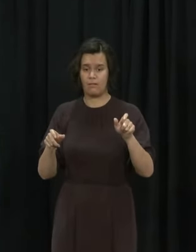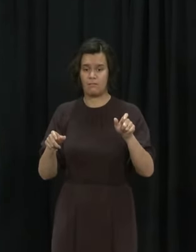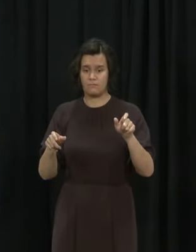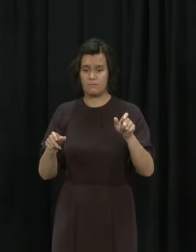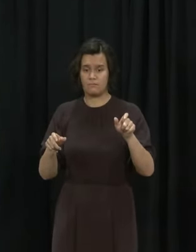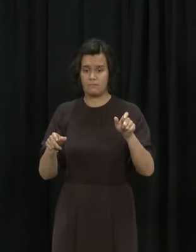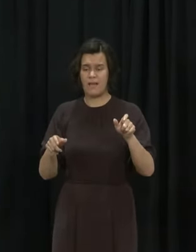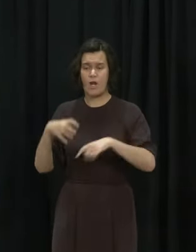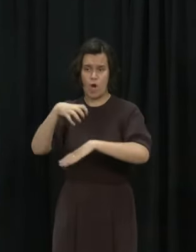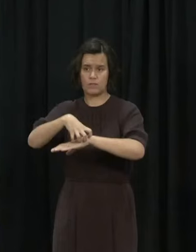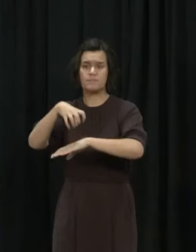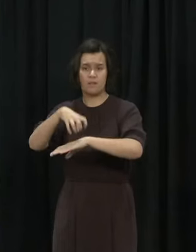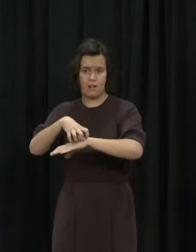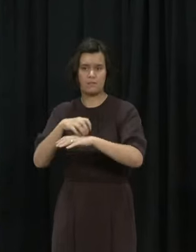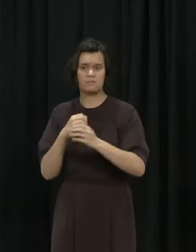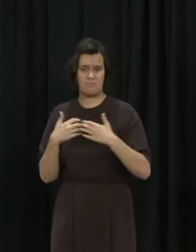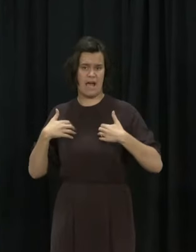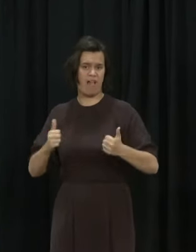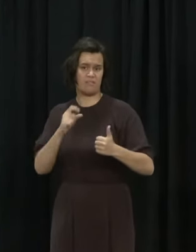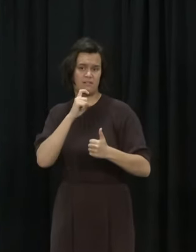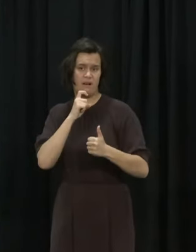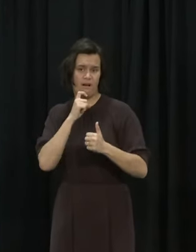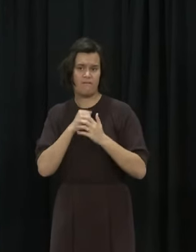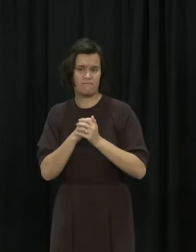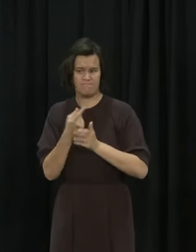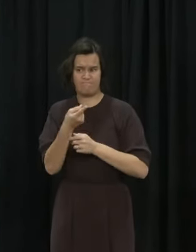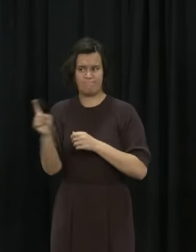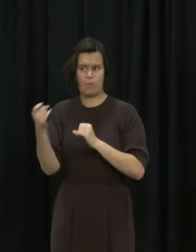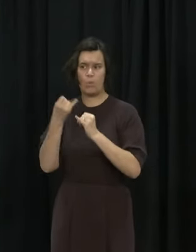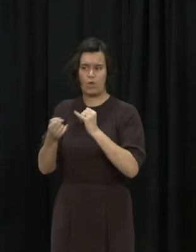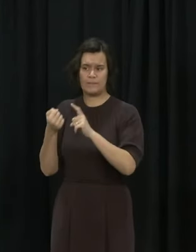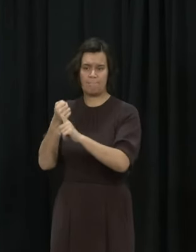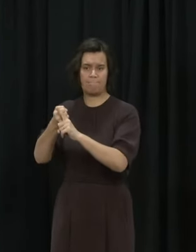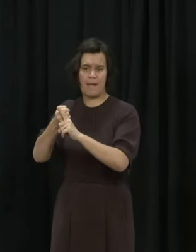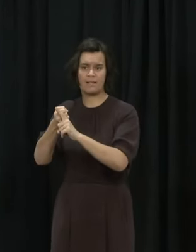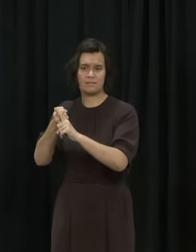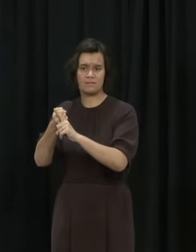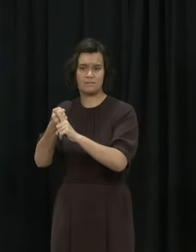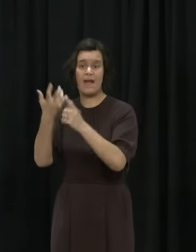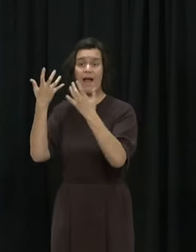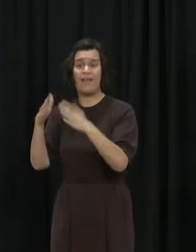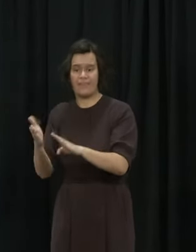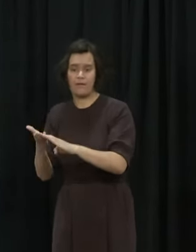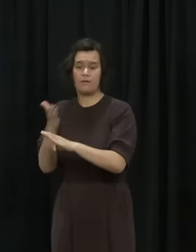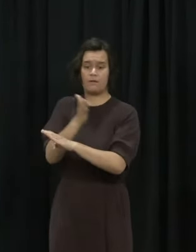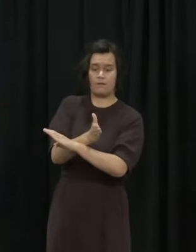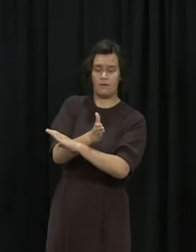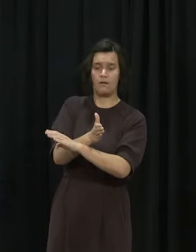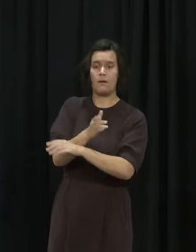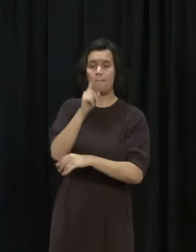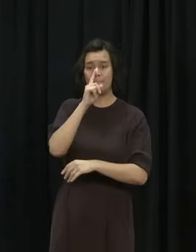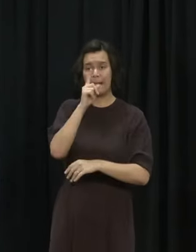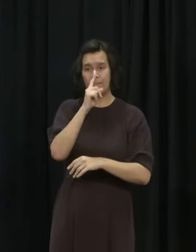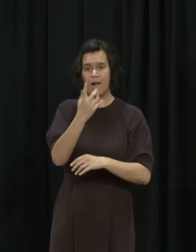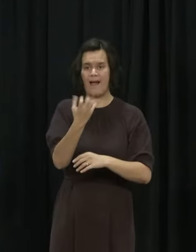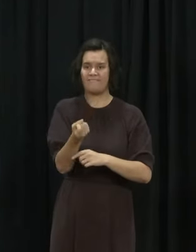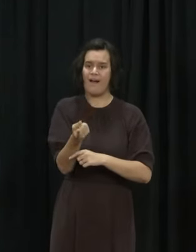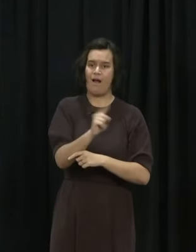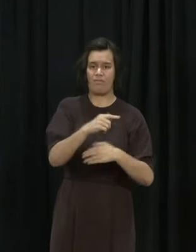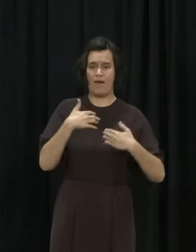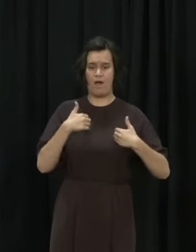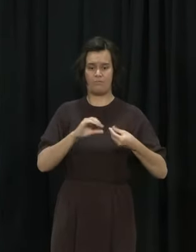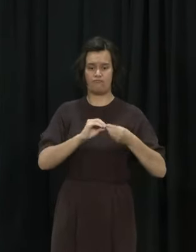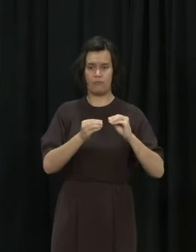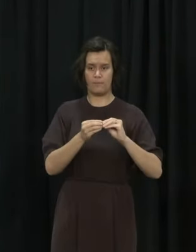experience that that is where it does the most damage and also then to those with comorbidities so those who have underlying health conditions